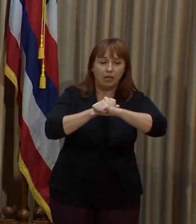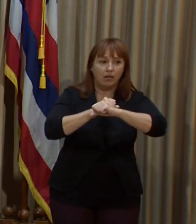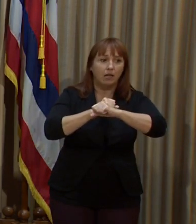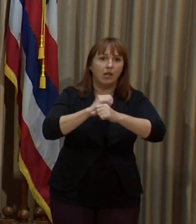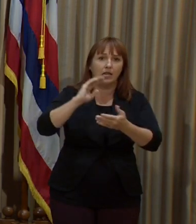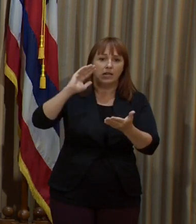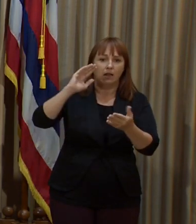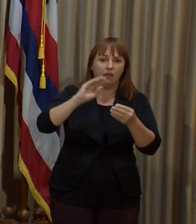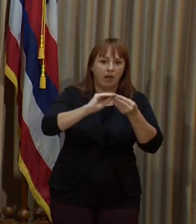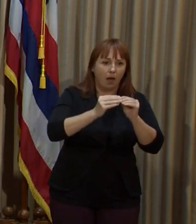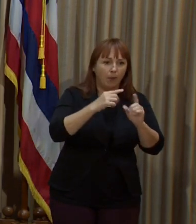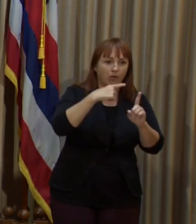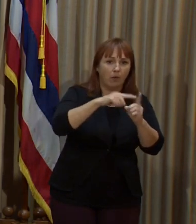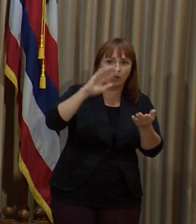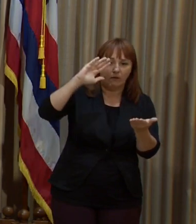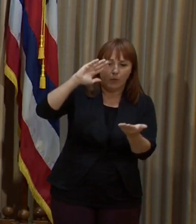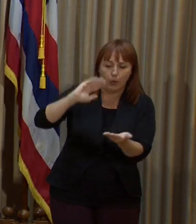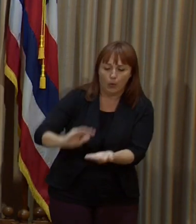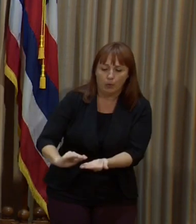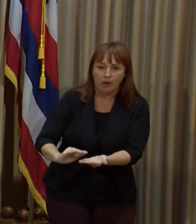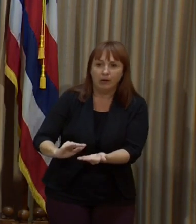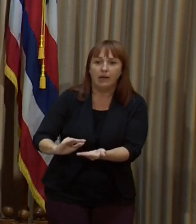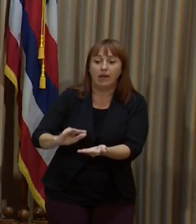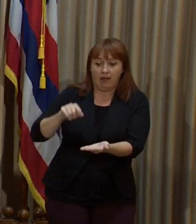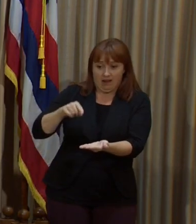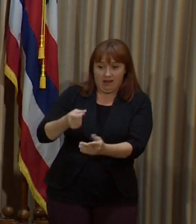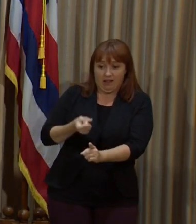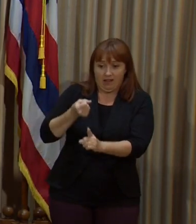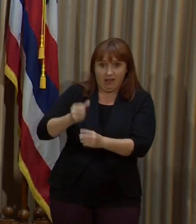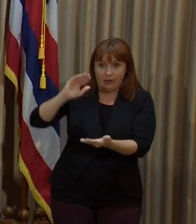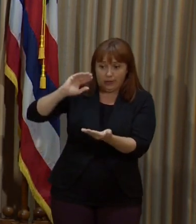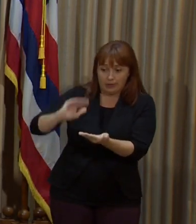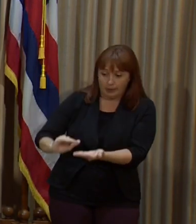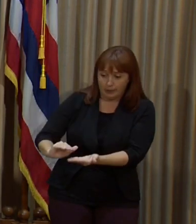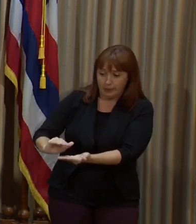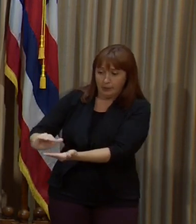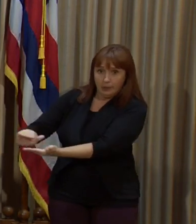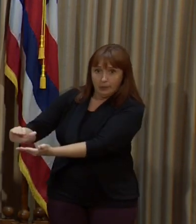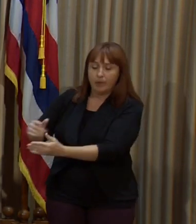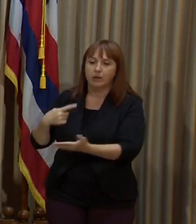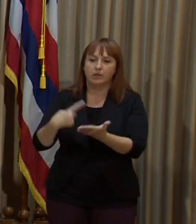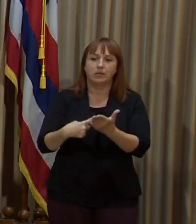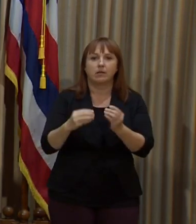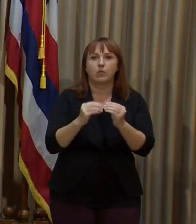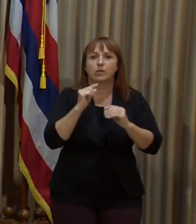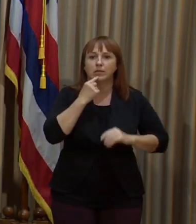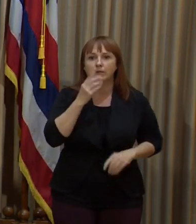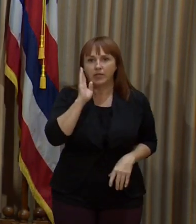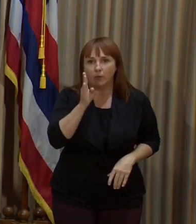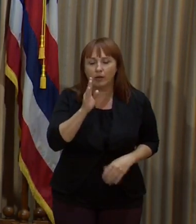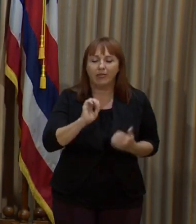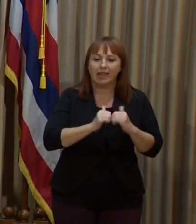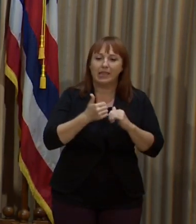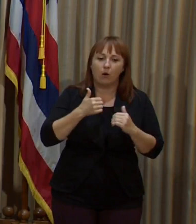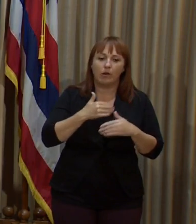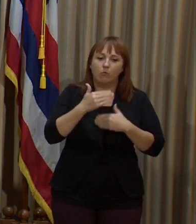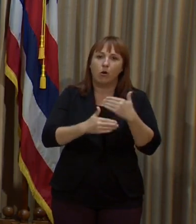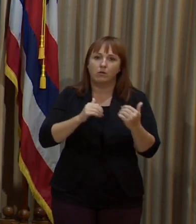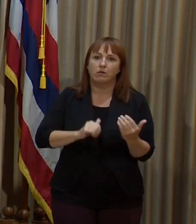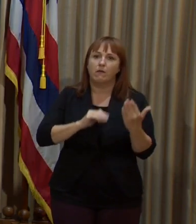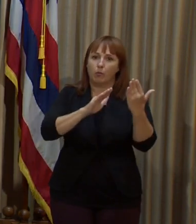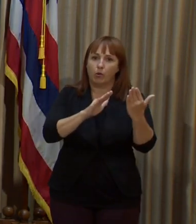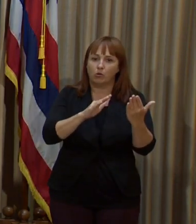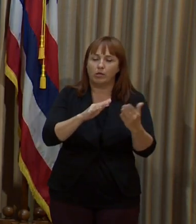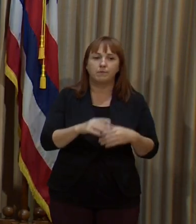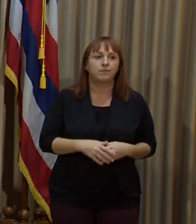that's when we get to start having those conversations more seriously, I think. So that's the way we approach it. I don't know exactly. I probably